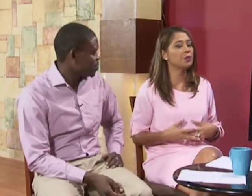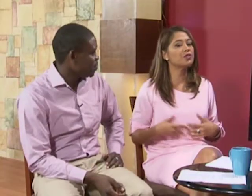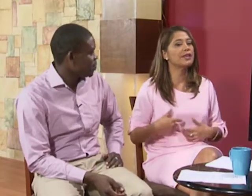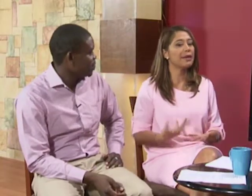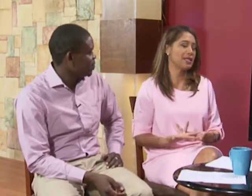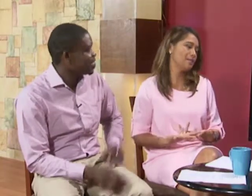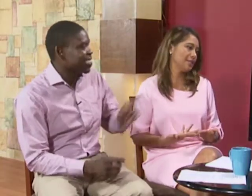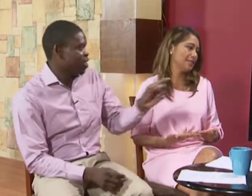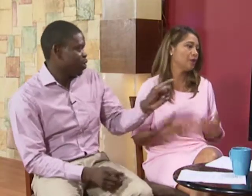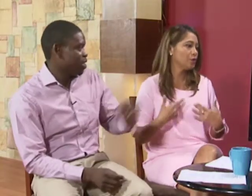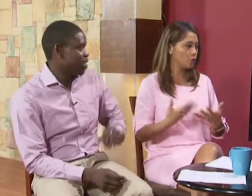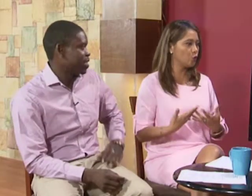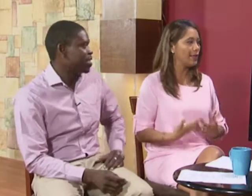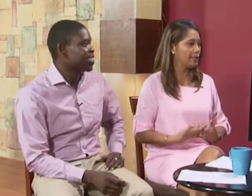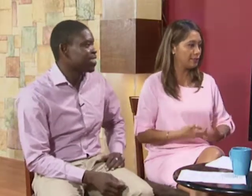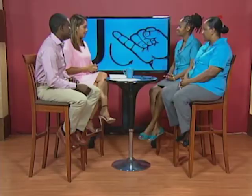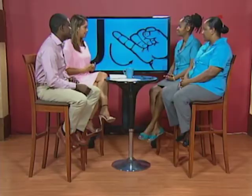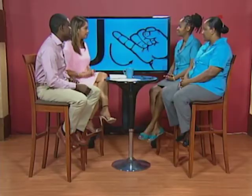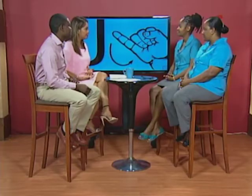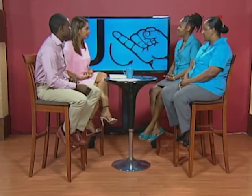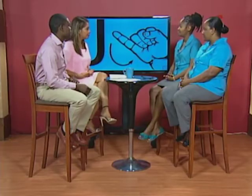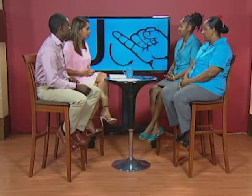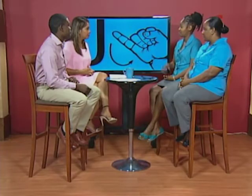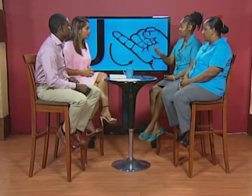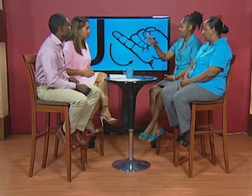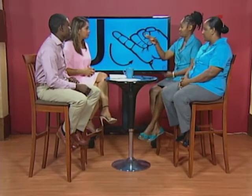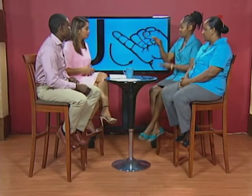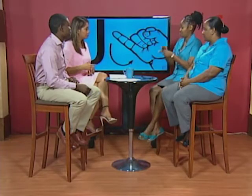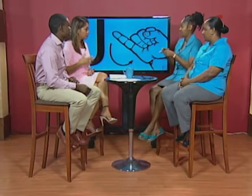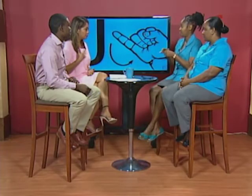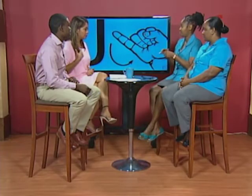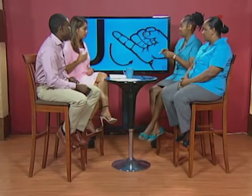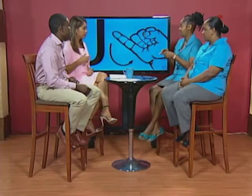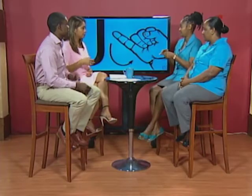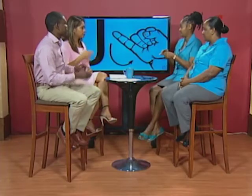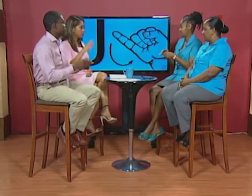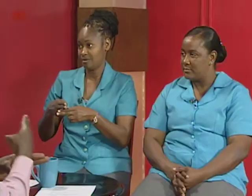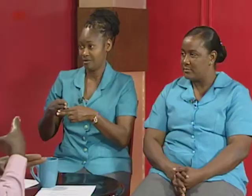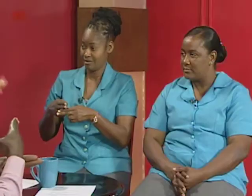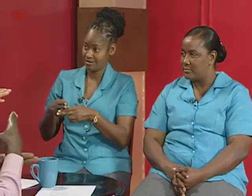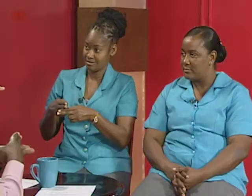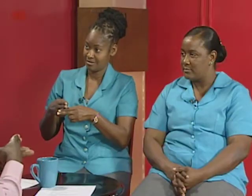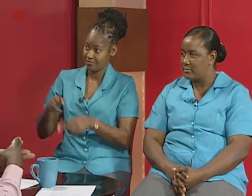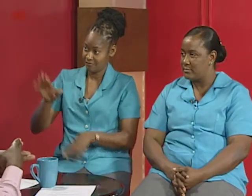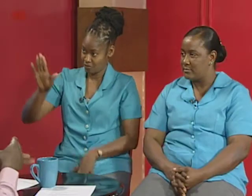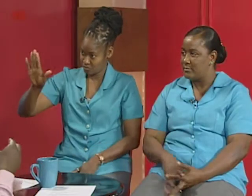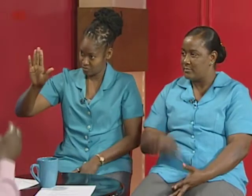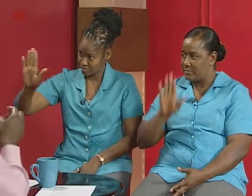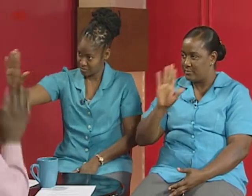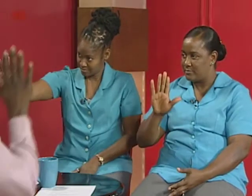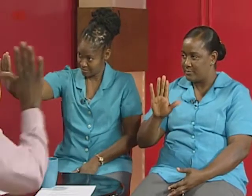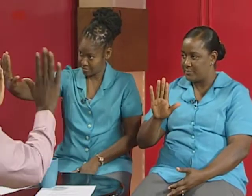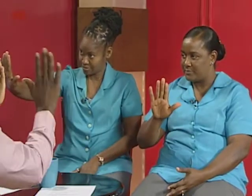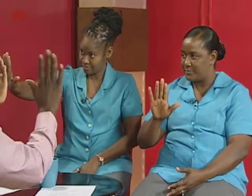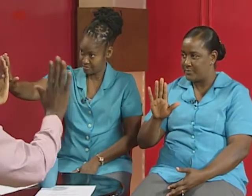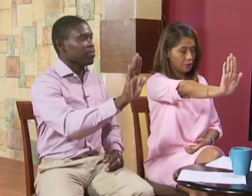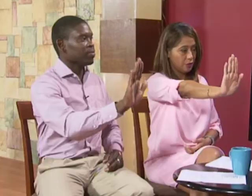would you say my name is how would you do my name is okay your name and then point forward you you your your